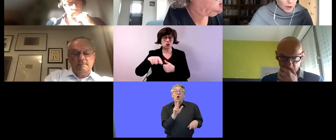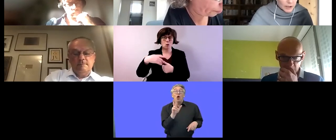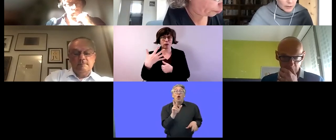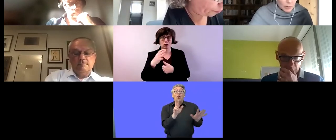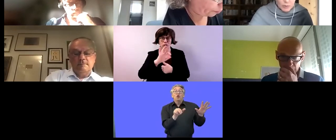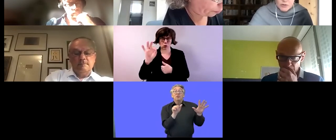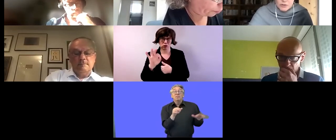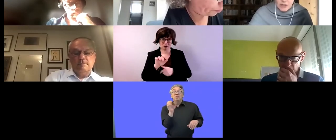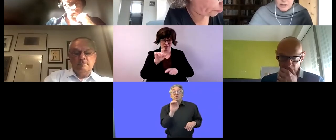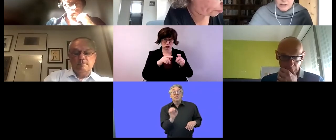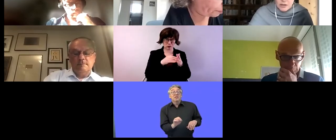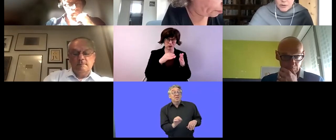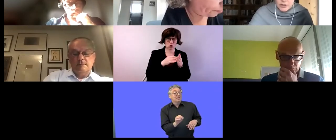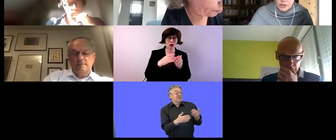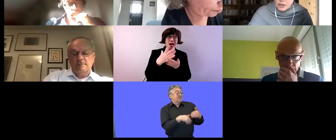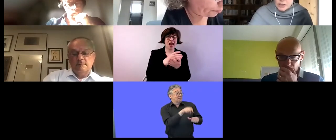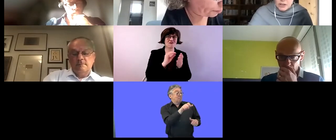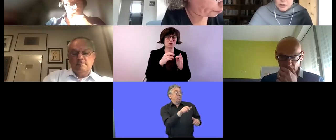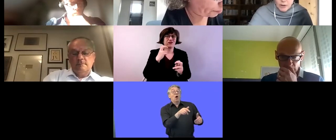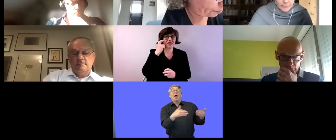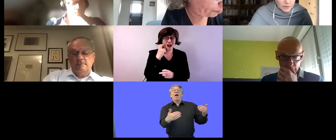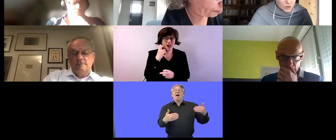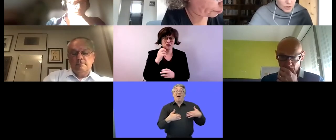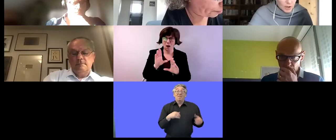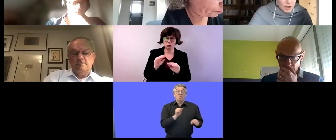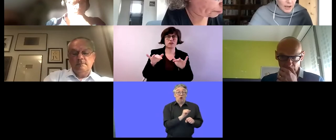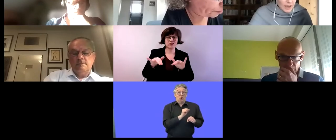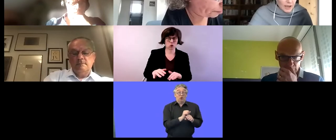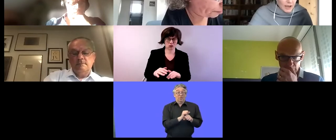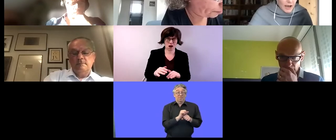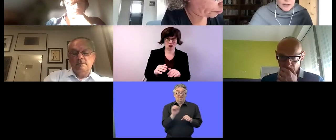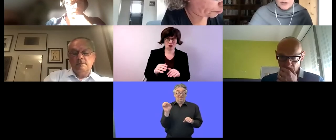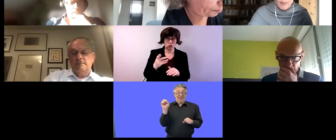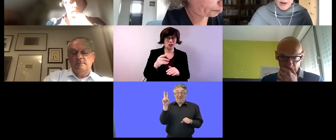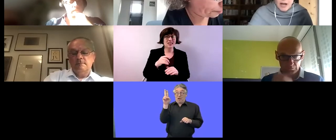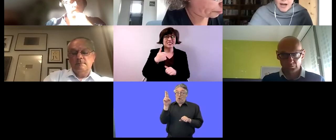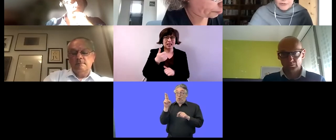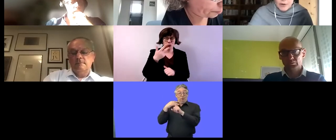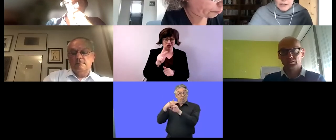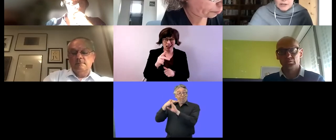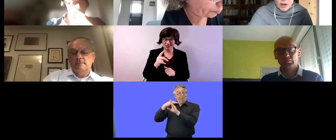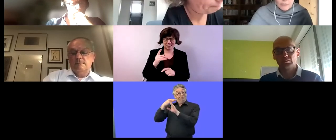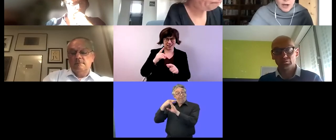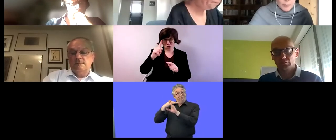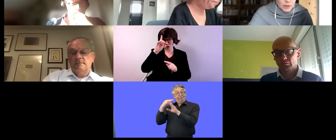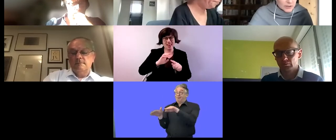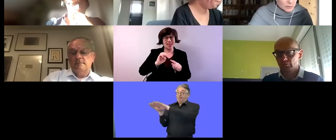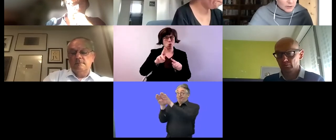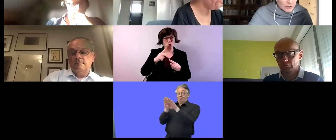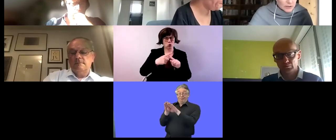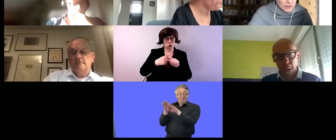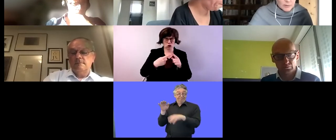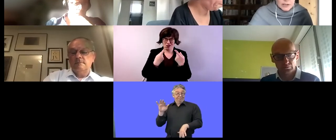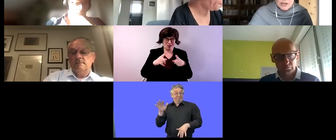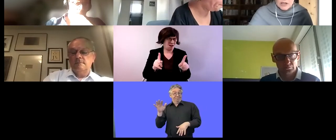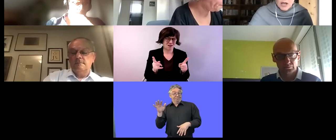were in employment so that is lower than the eu average uh and about half the rate of persons without